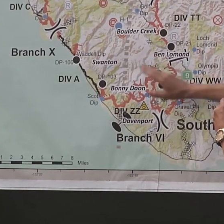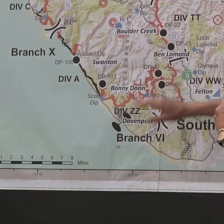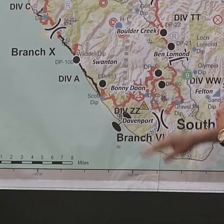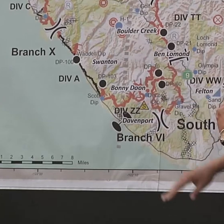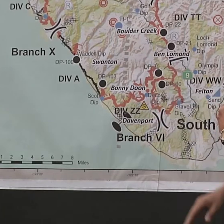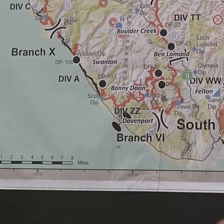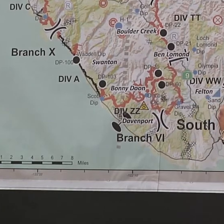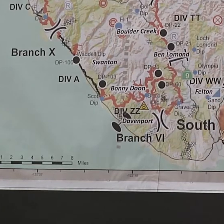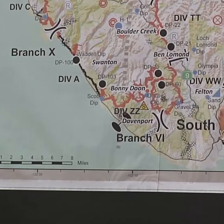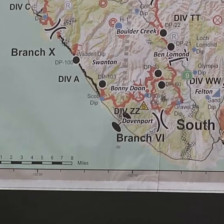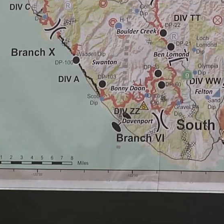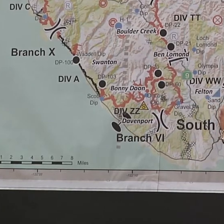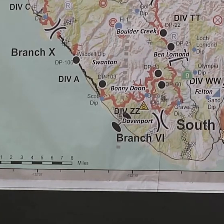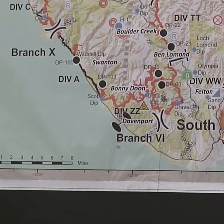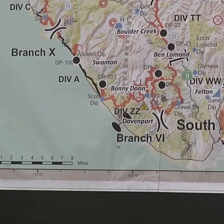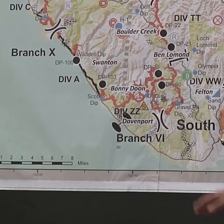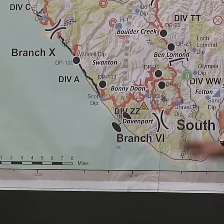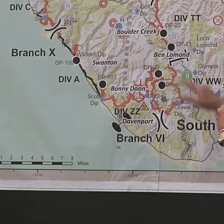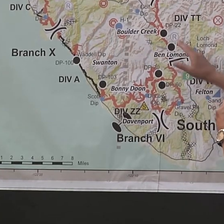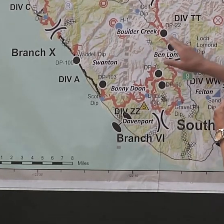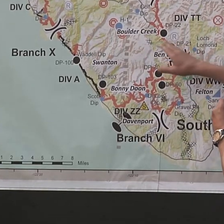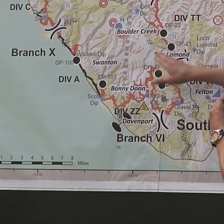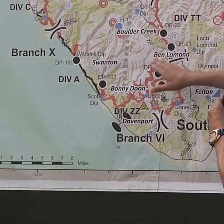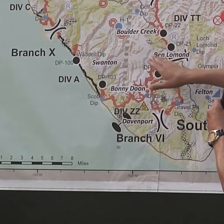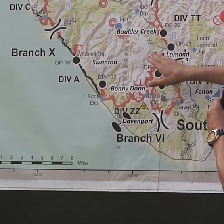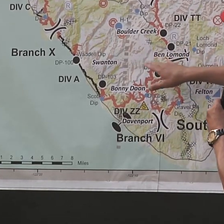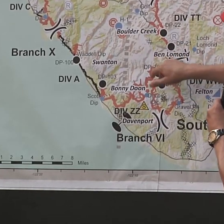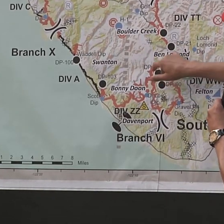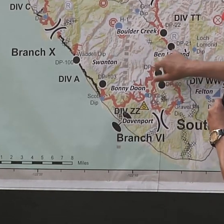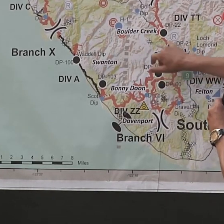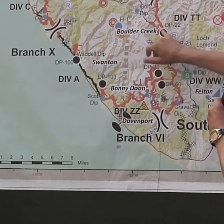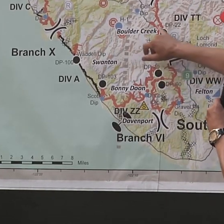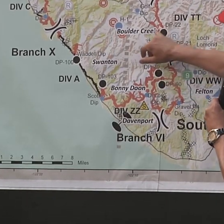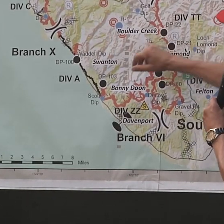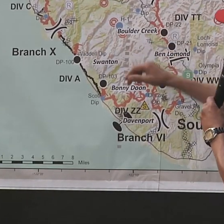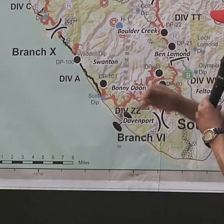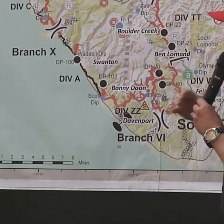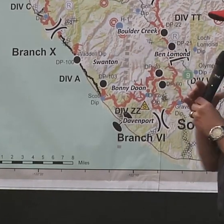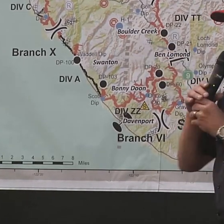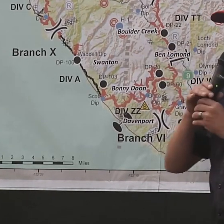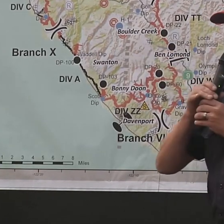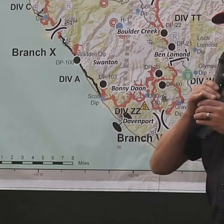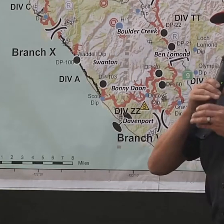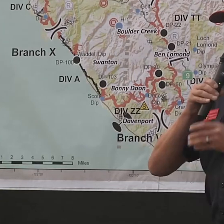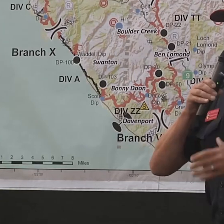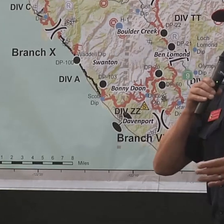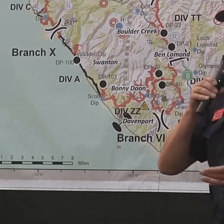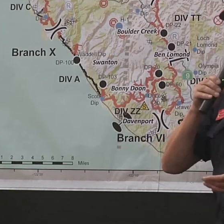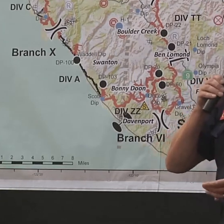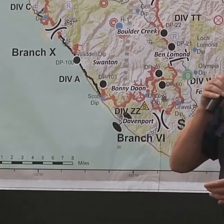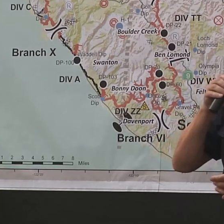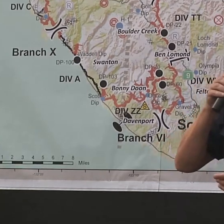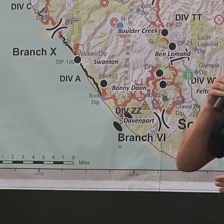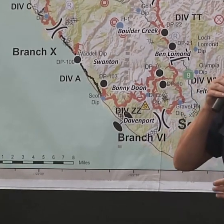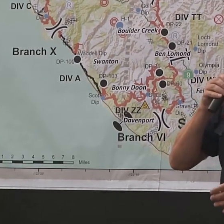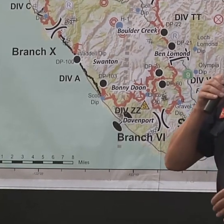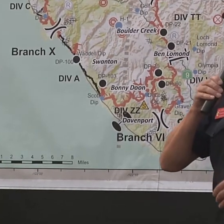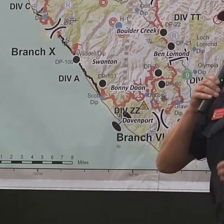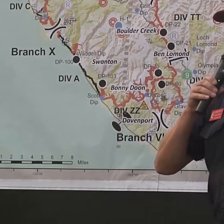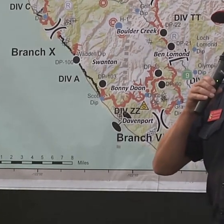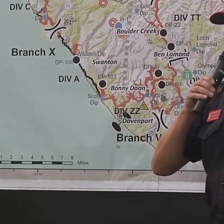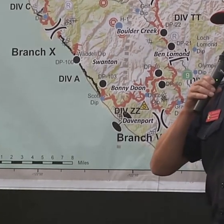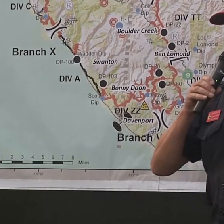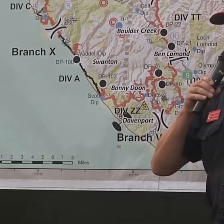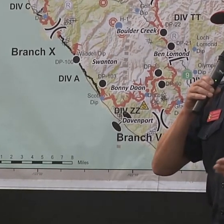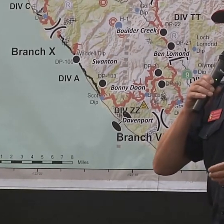And in the coming days, I think we're going to have a lot of success. Moving up into Ben Lohman, Boulder Creek, those communities are still looking really